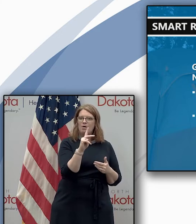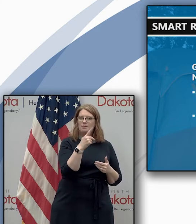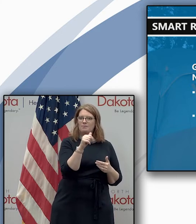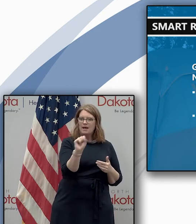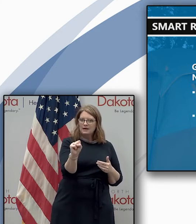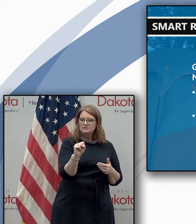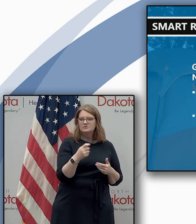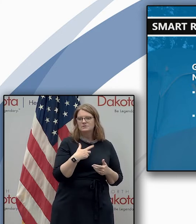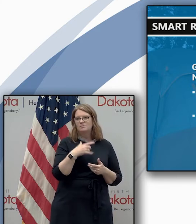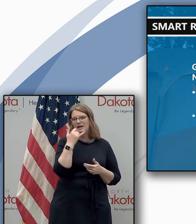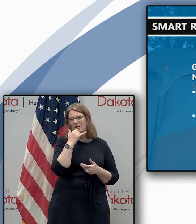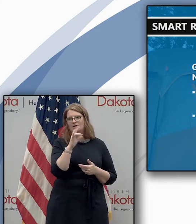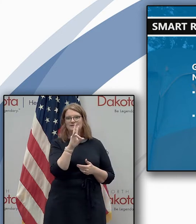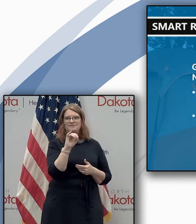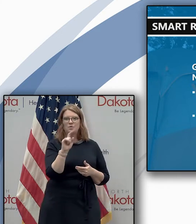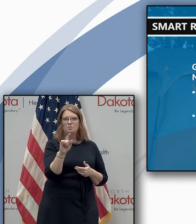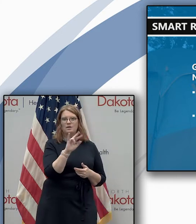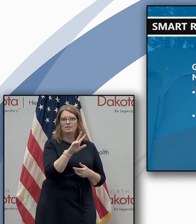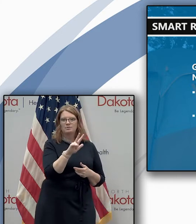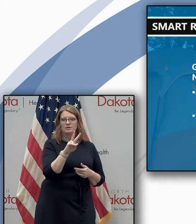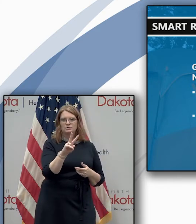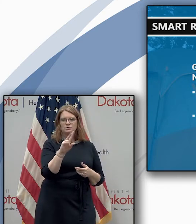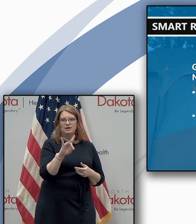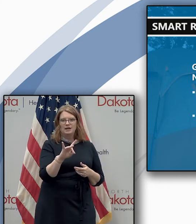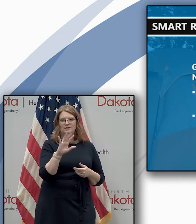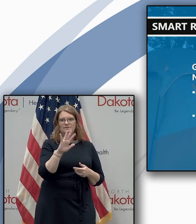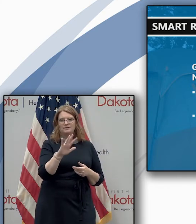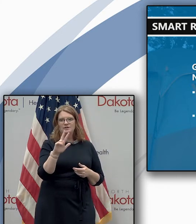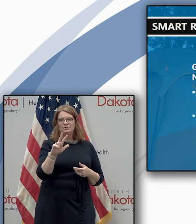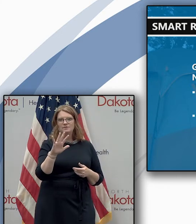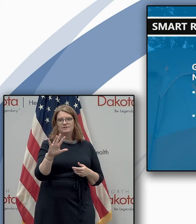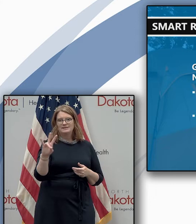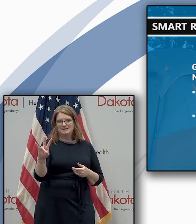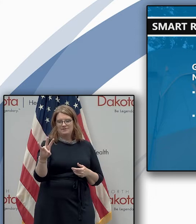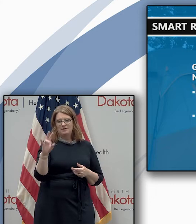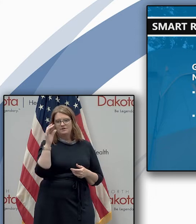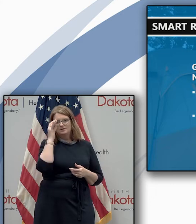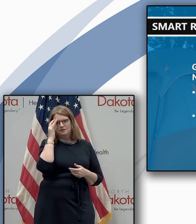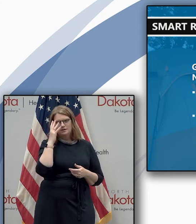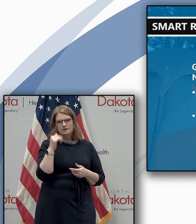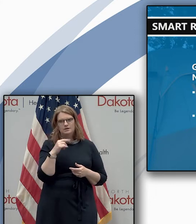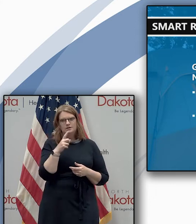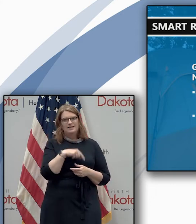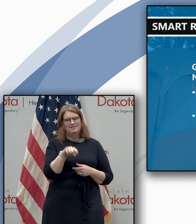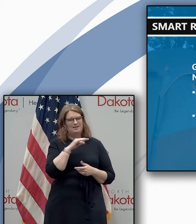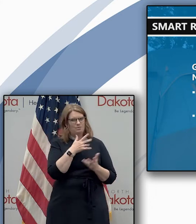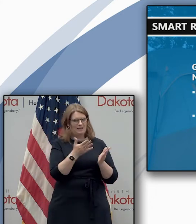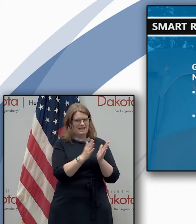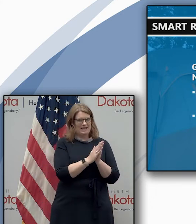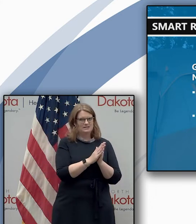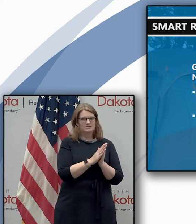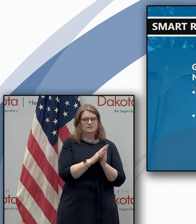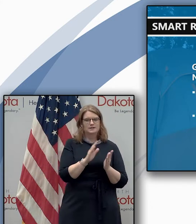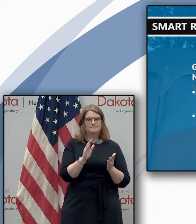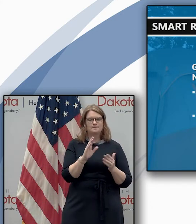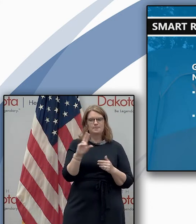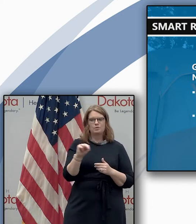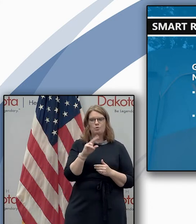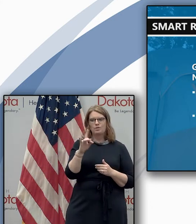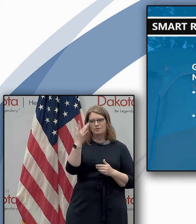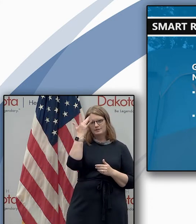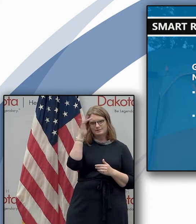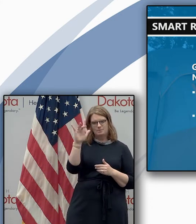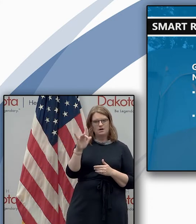appointment by calling 701-328-5357 visitors will be asked the north dakota smart